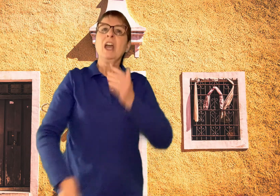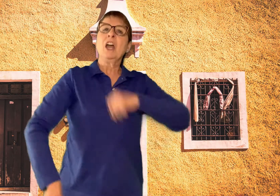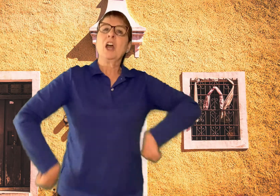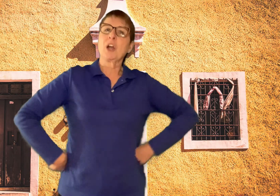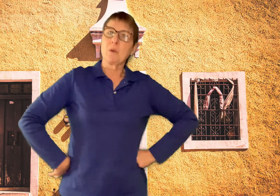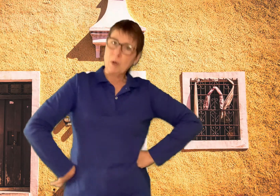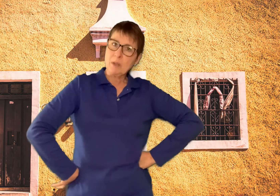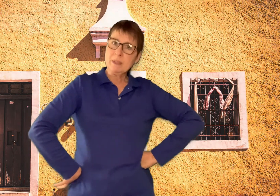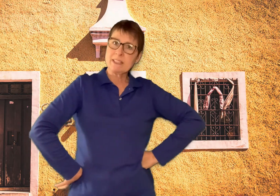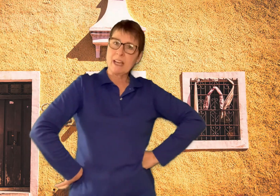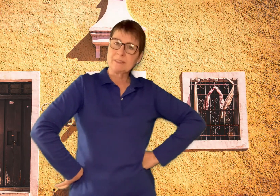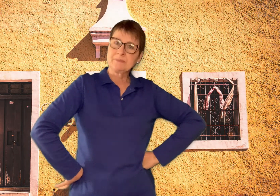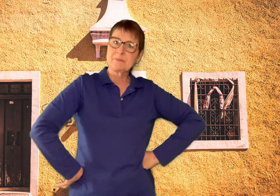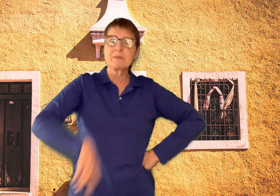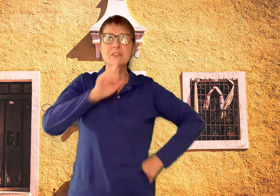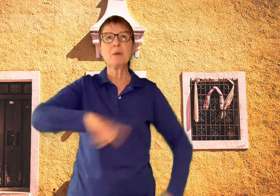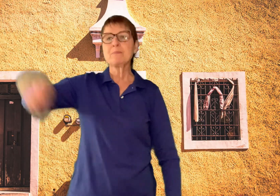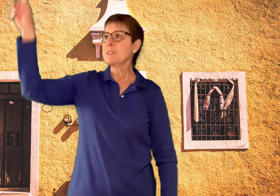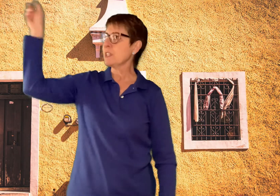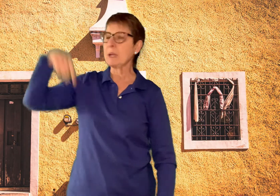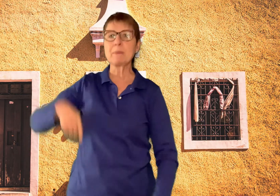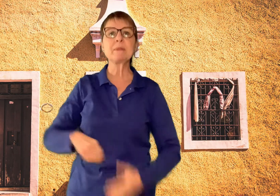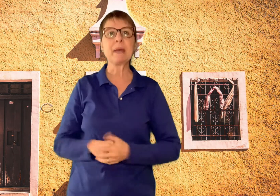Her work was done. So she went up to bed.